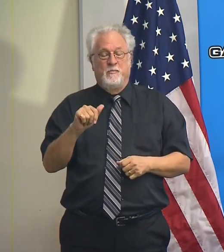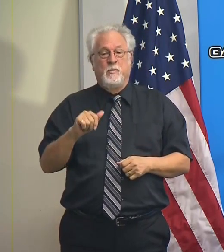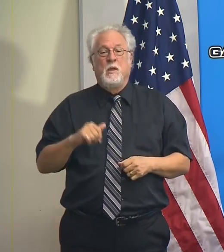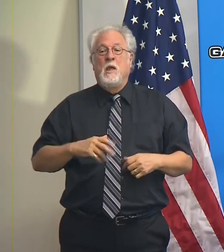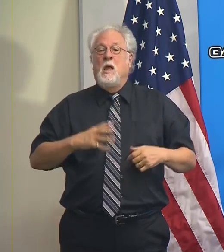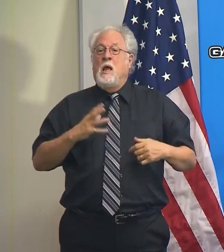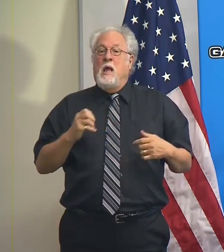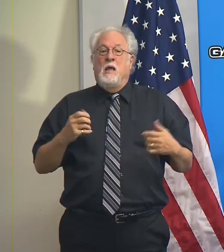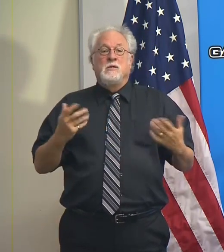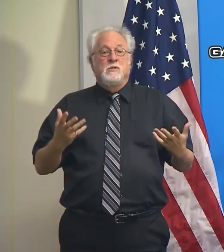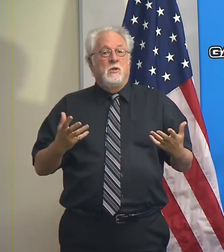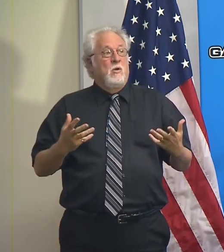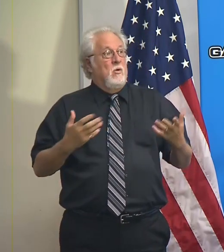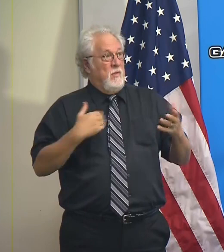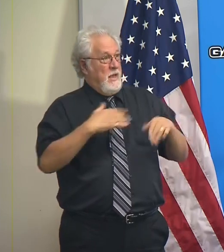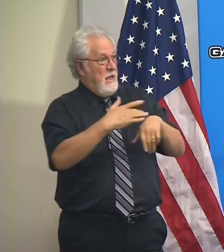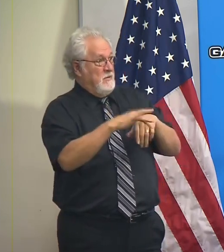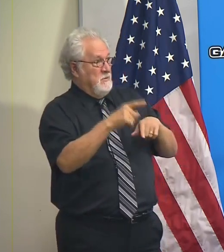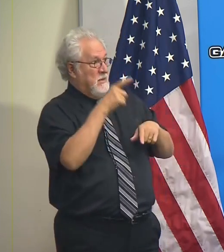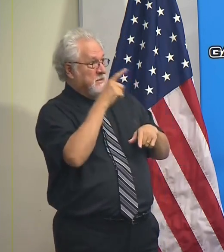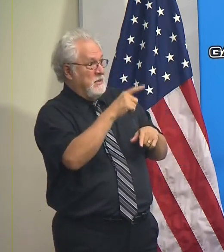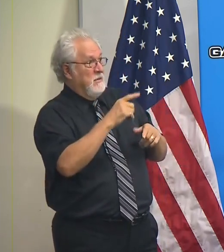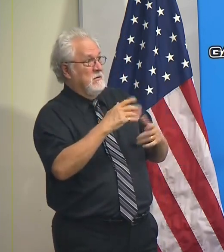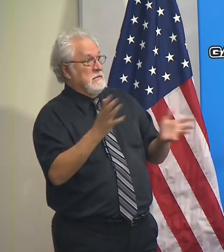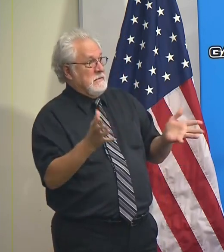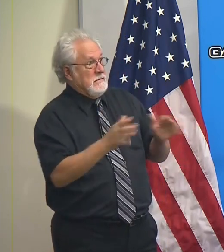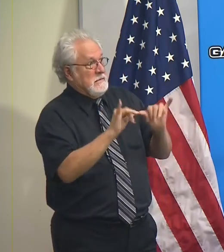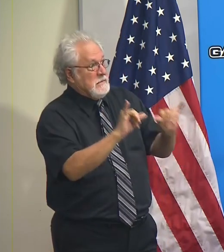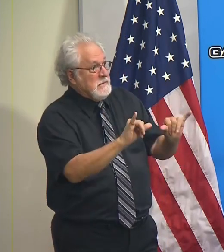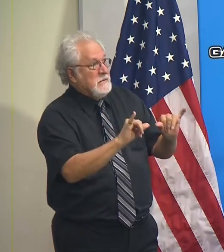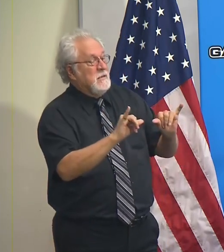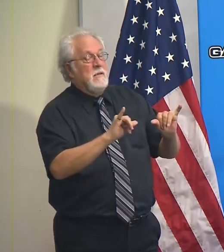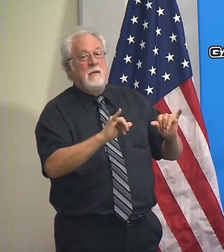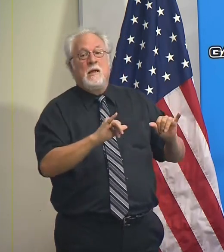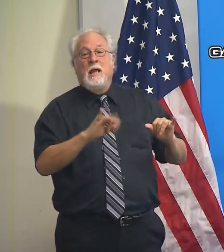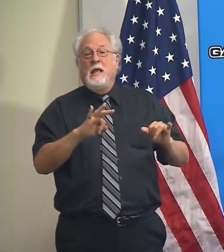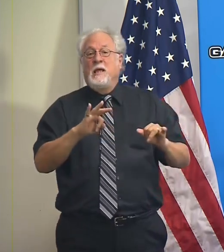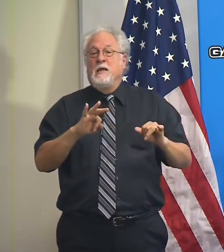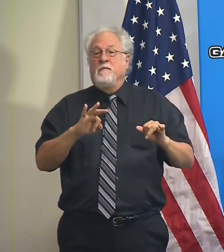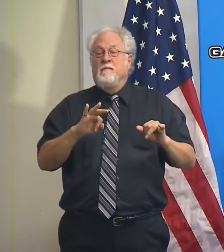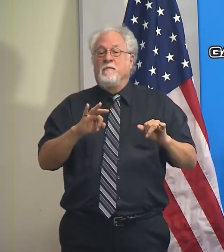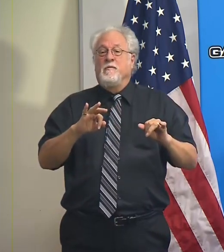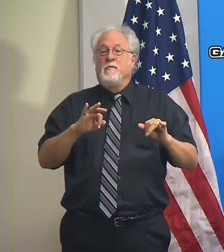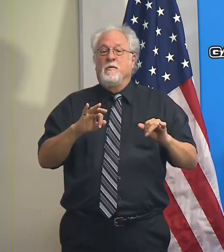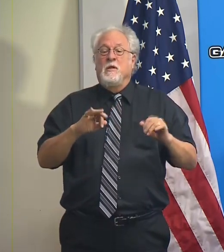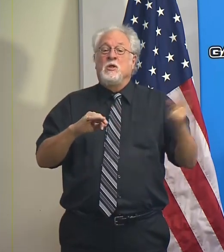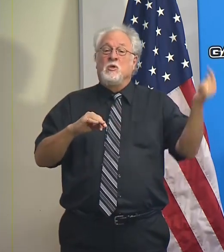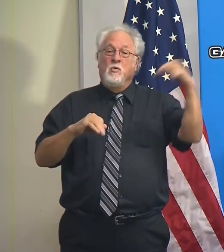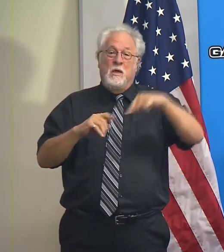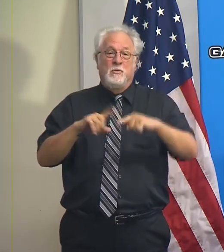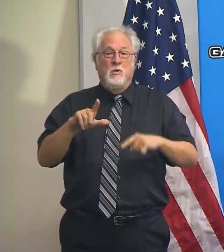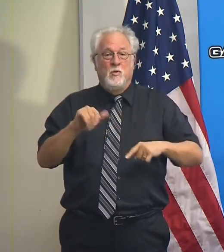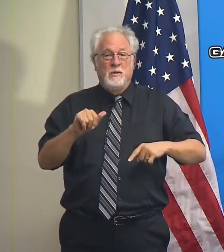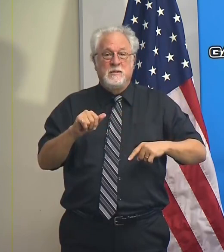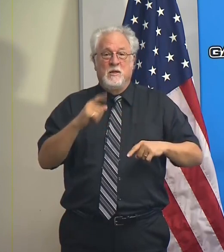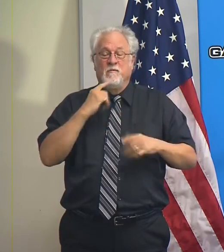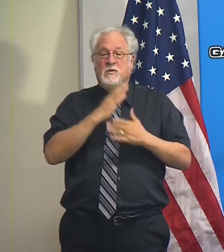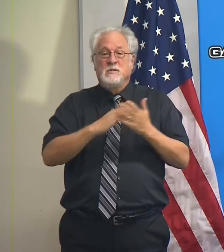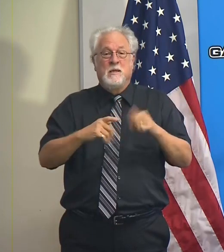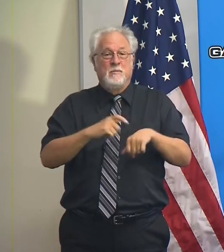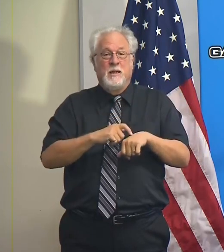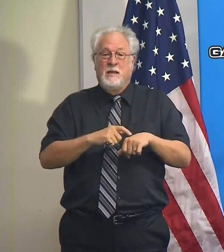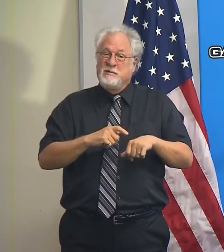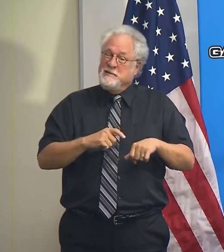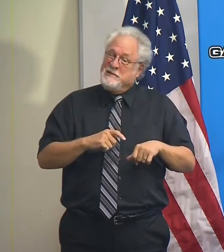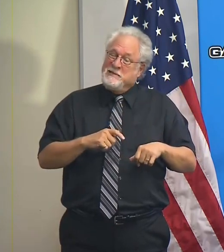And so they have the space in Texas, so we're encouraging you to stay there. If you come to Louisiana, at least for some period of